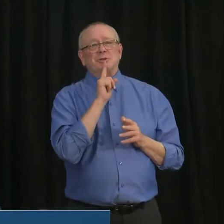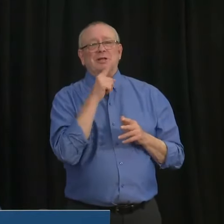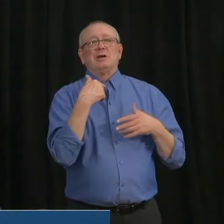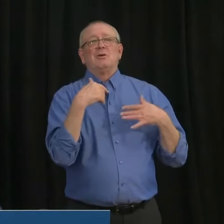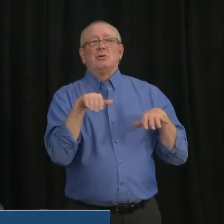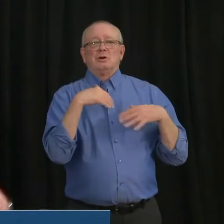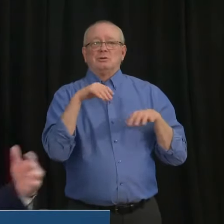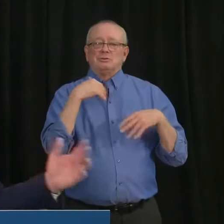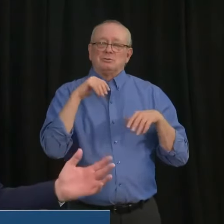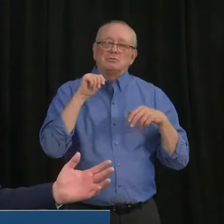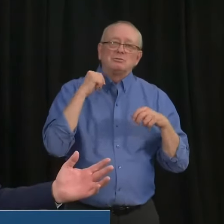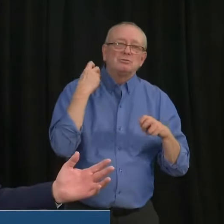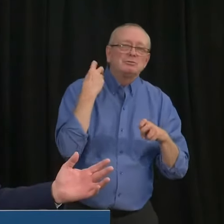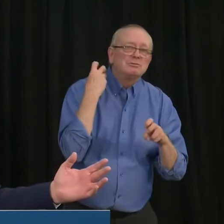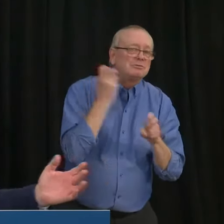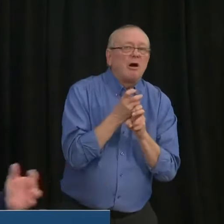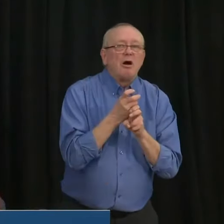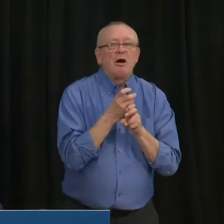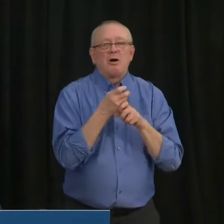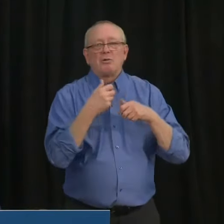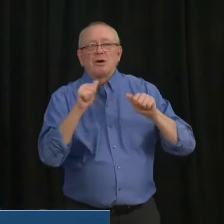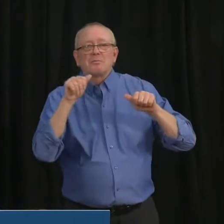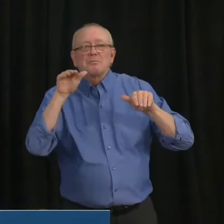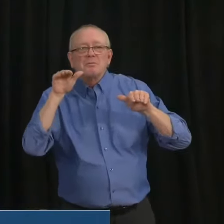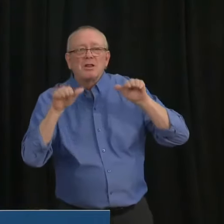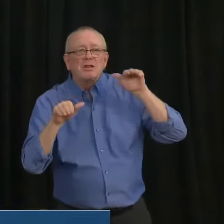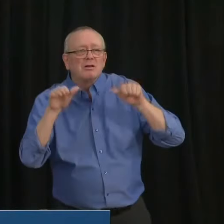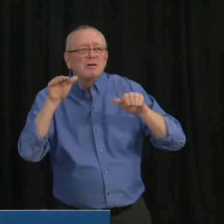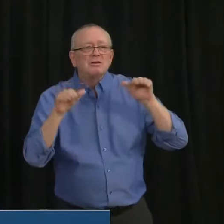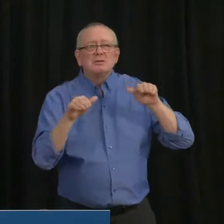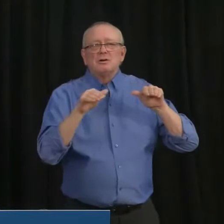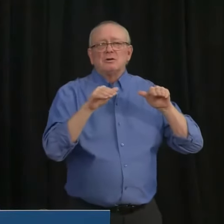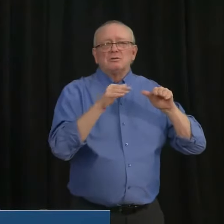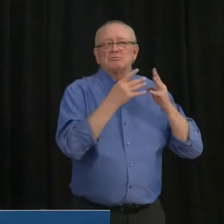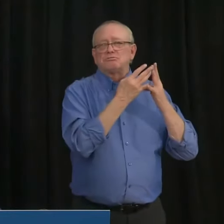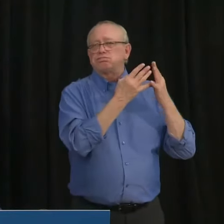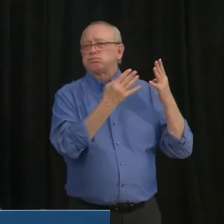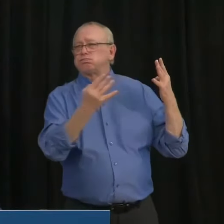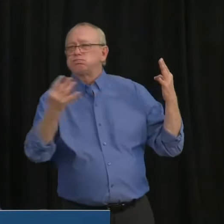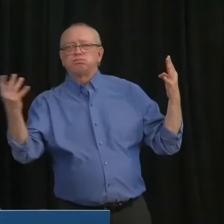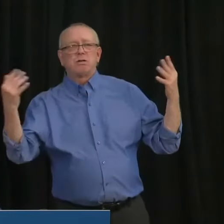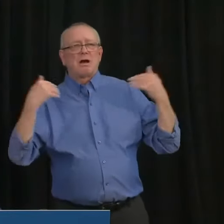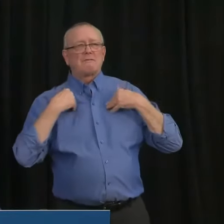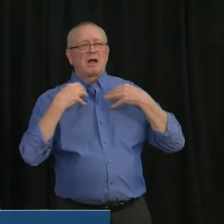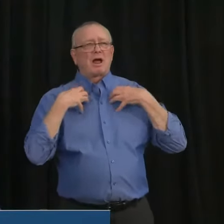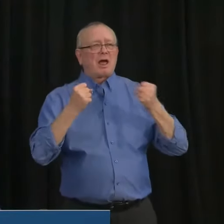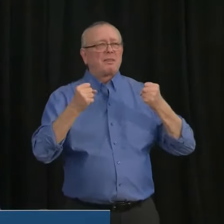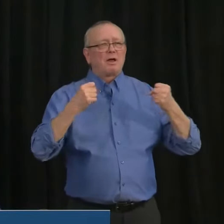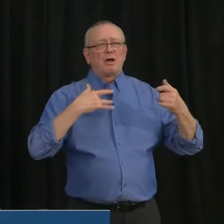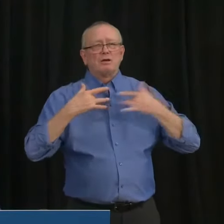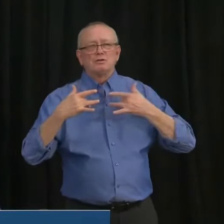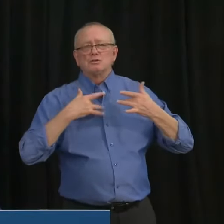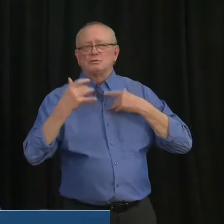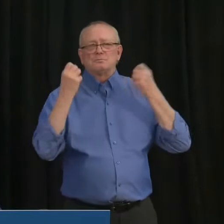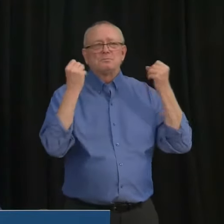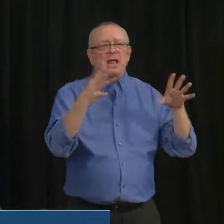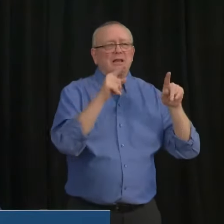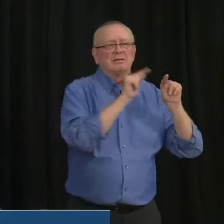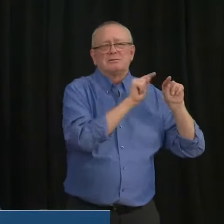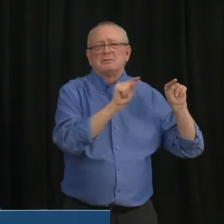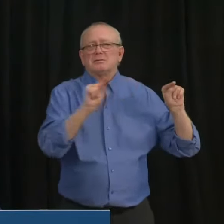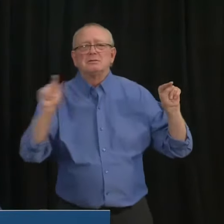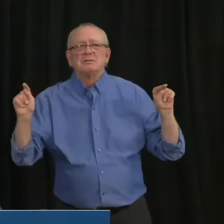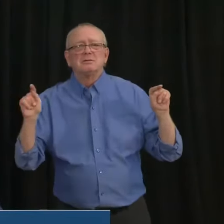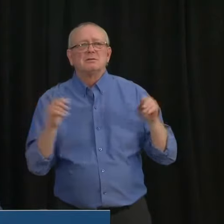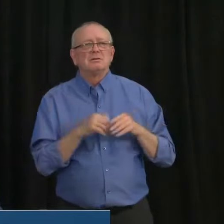all of these broader health concerns and, and, uh, imperatives, the human consequences